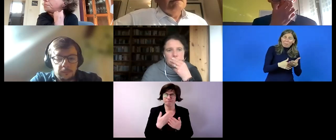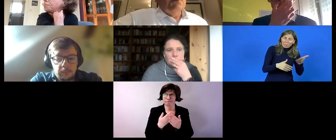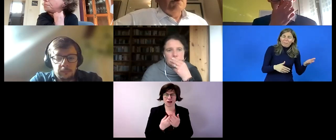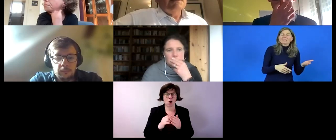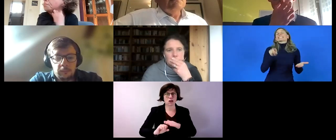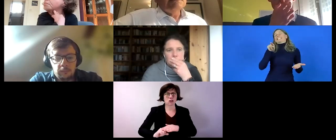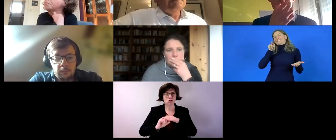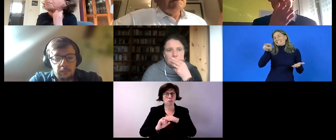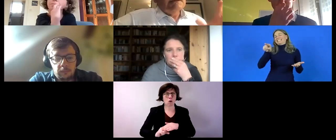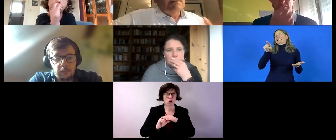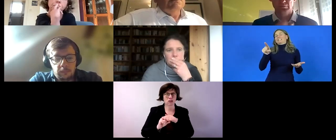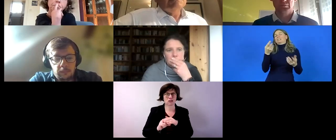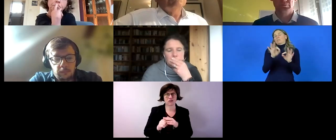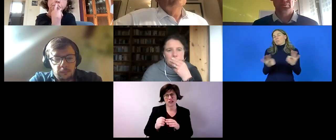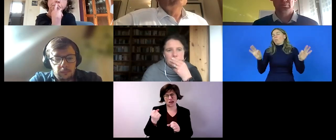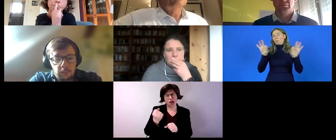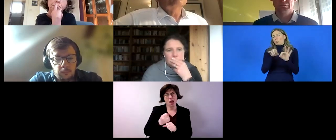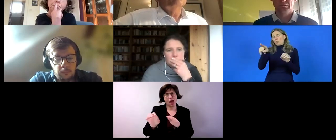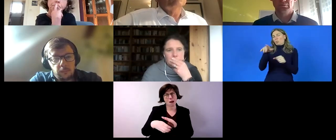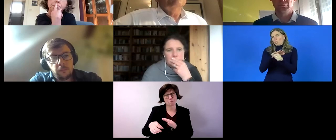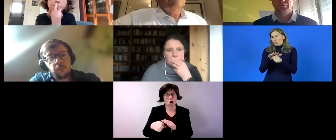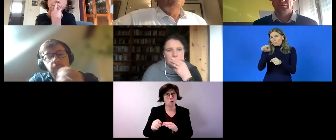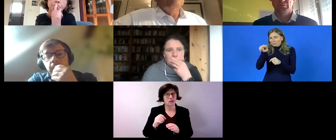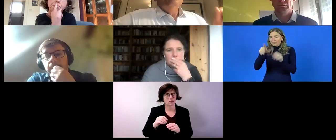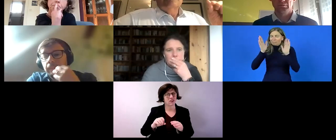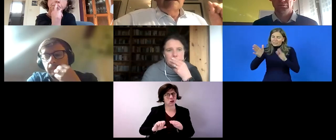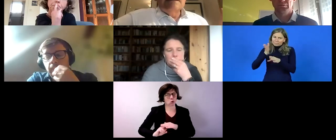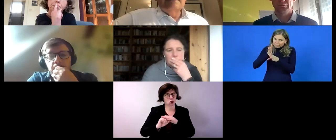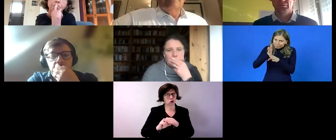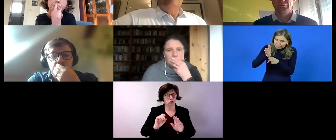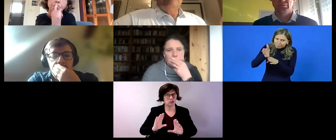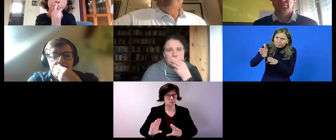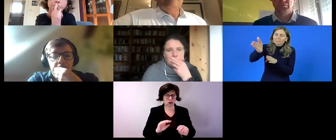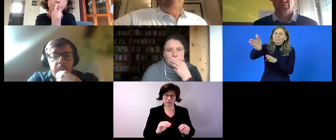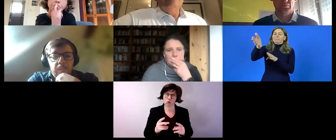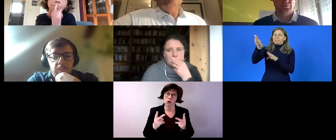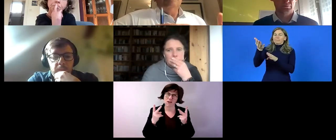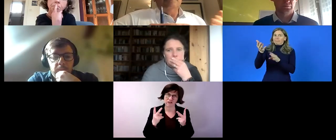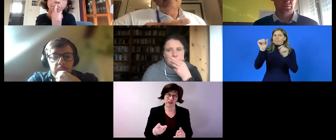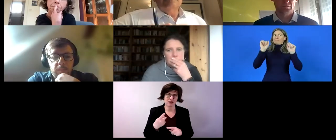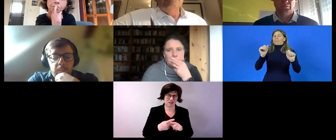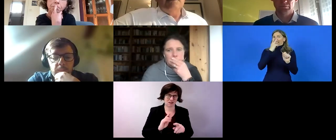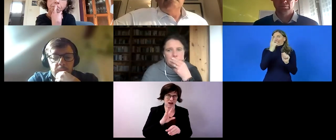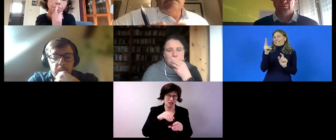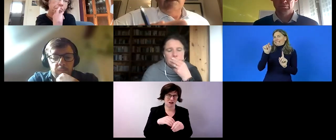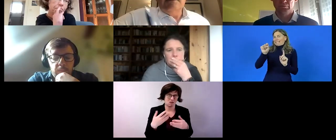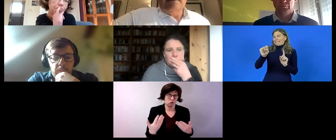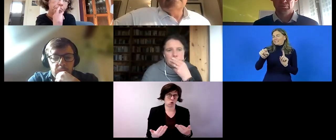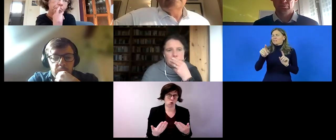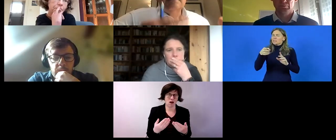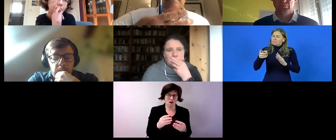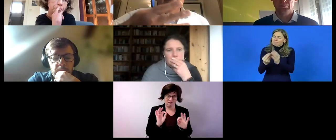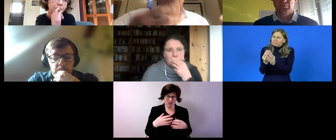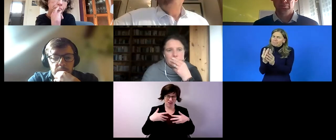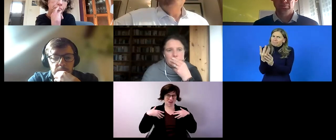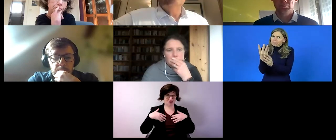the most important area of um of activity that we should develop further i